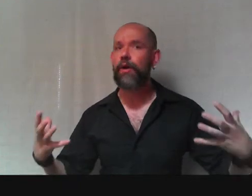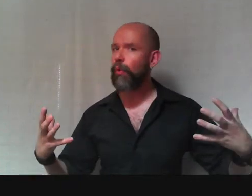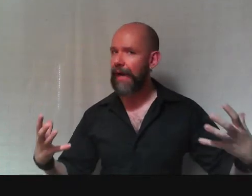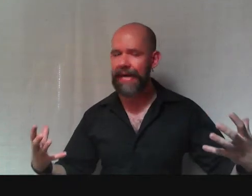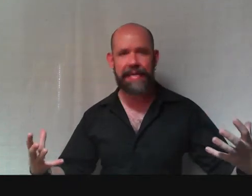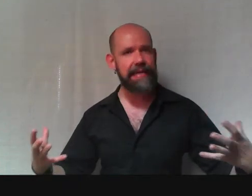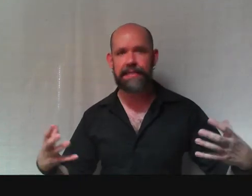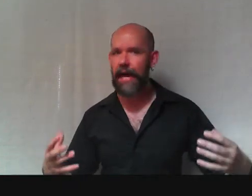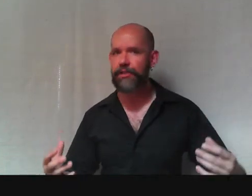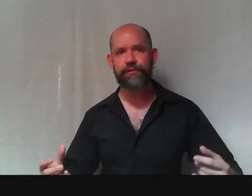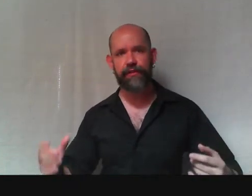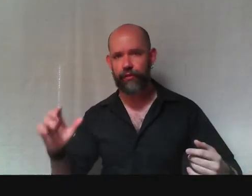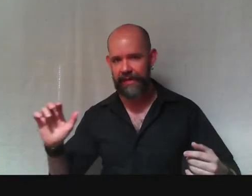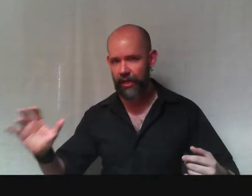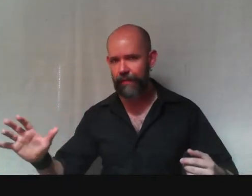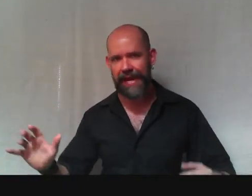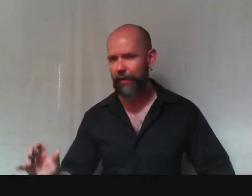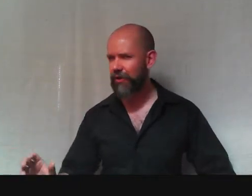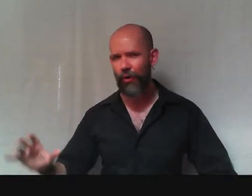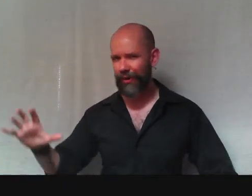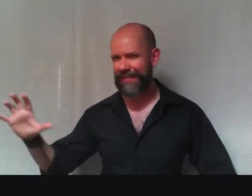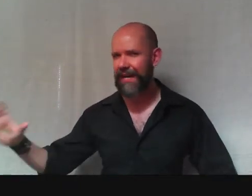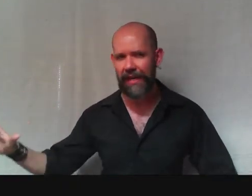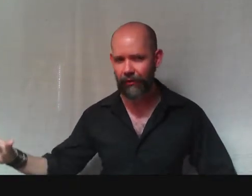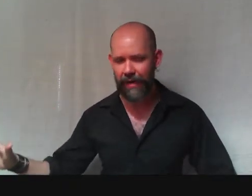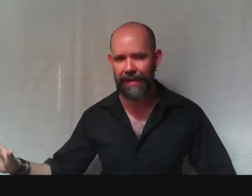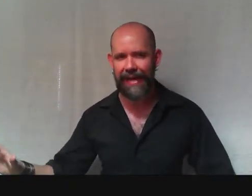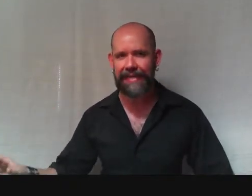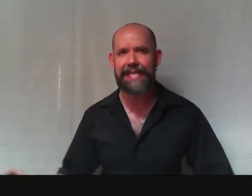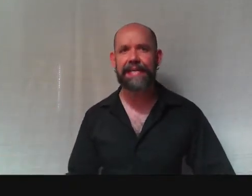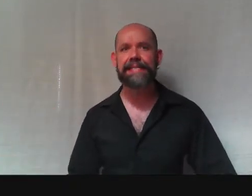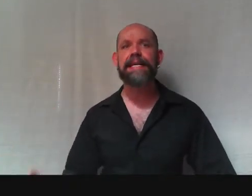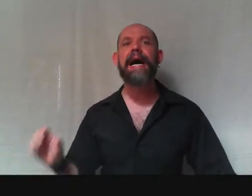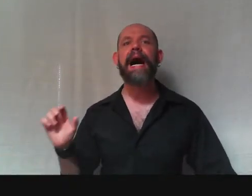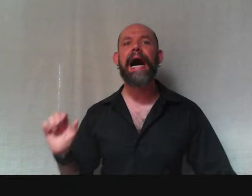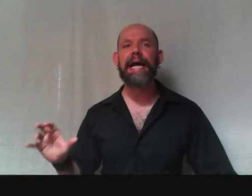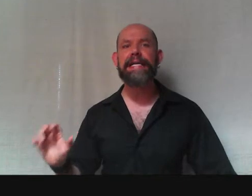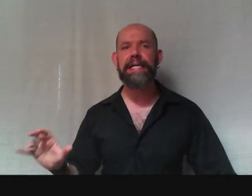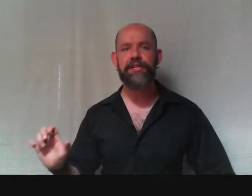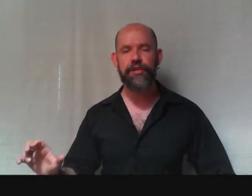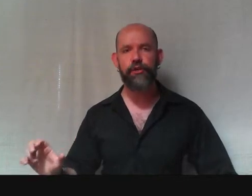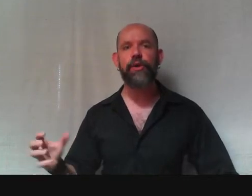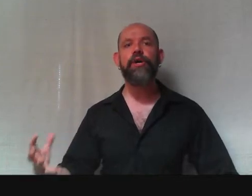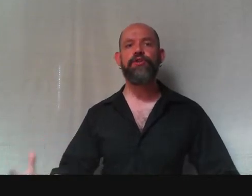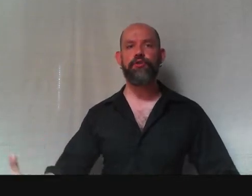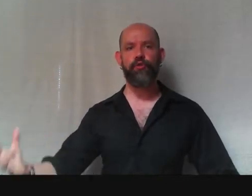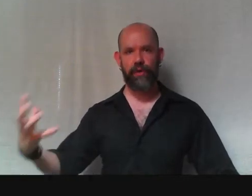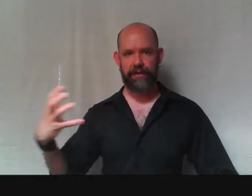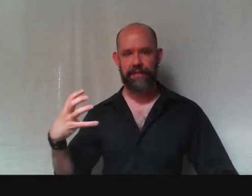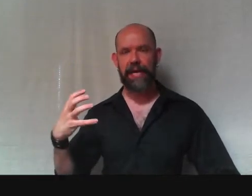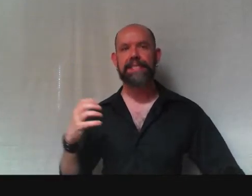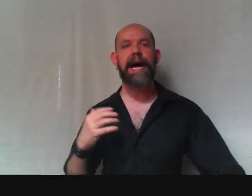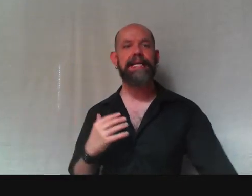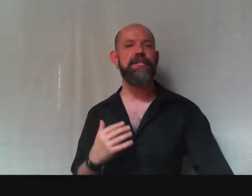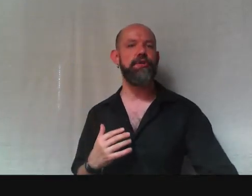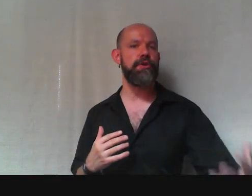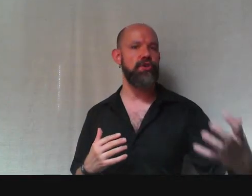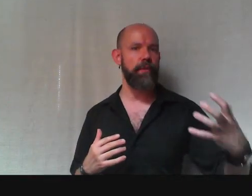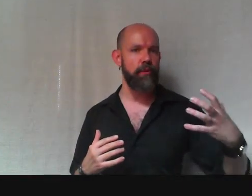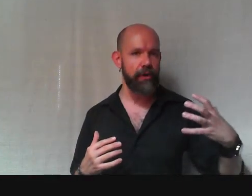what I need is not just for you to hear me out or to tolerate my ideas. I need you to criticize. I need you to show me where